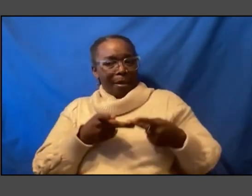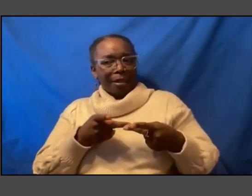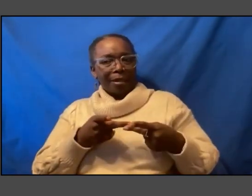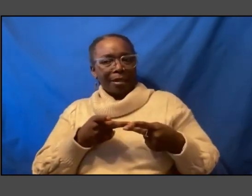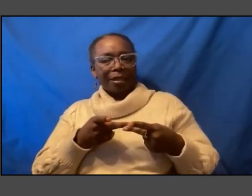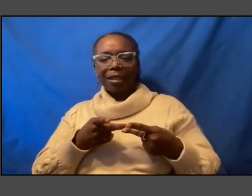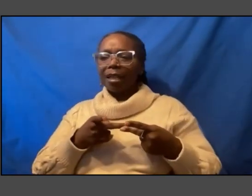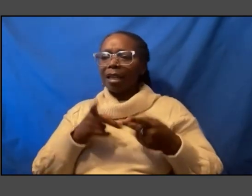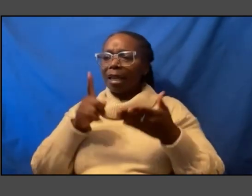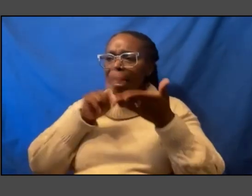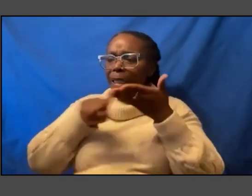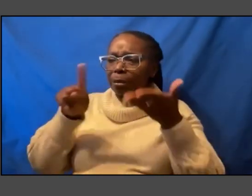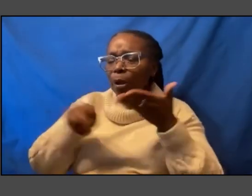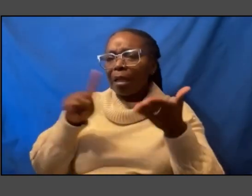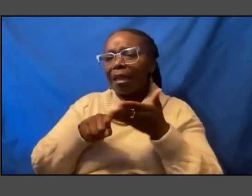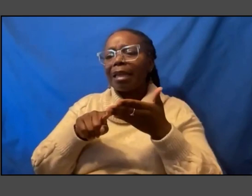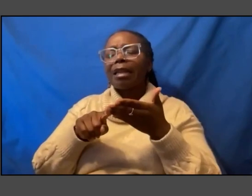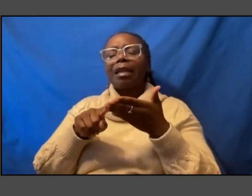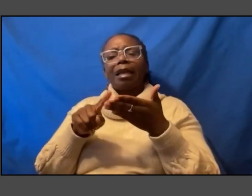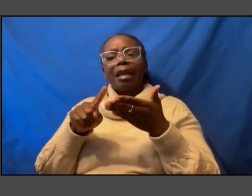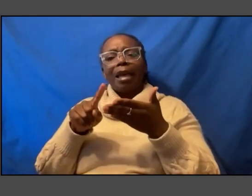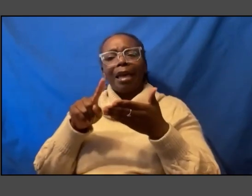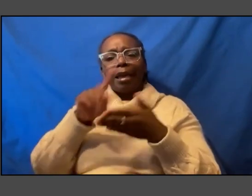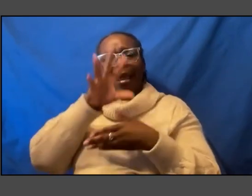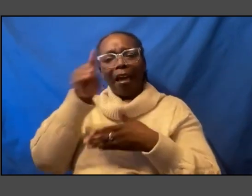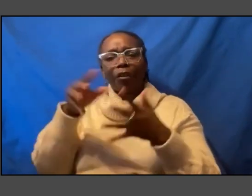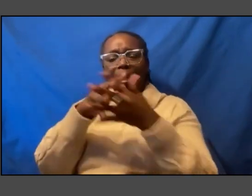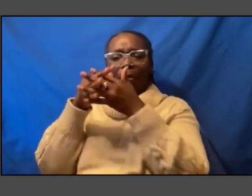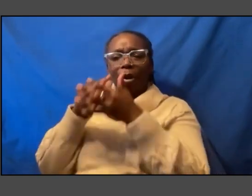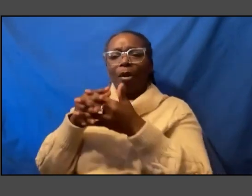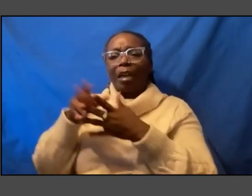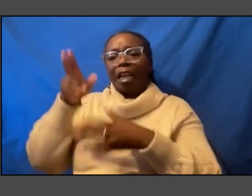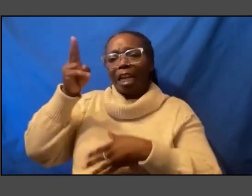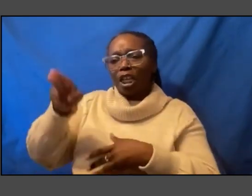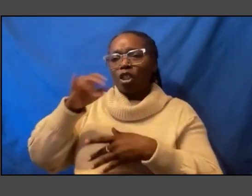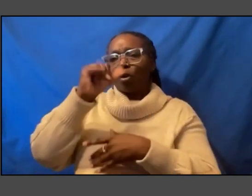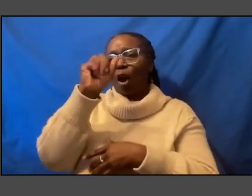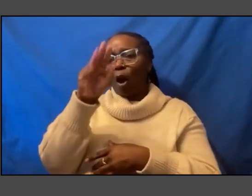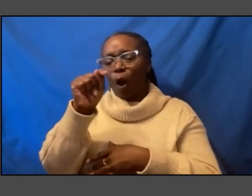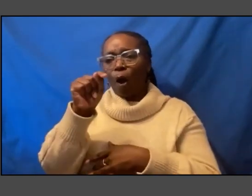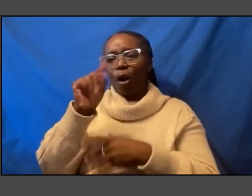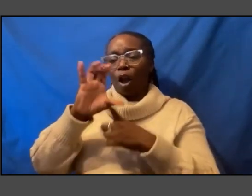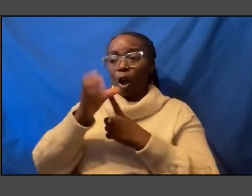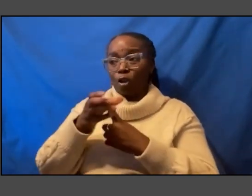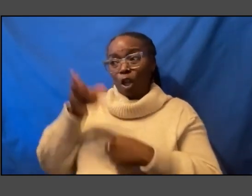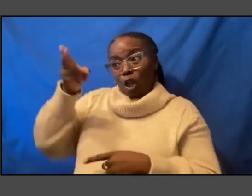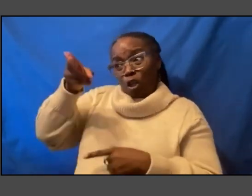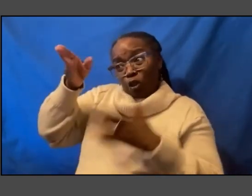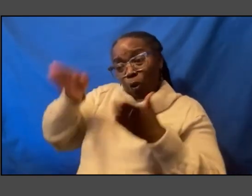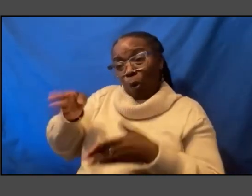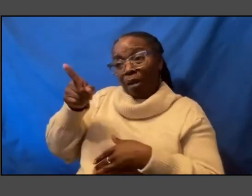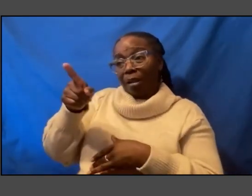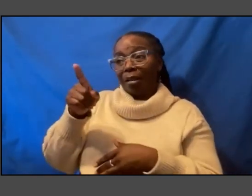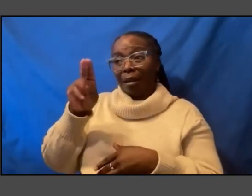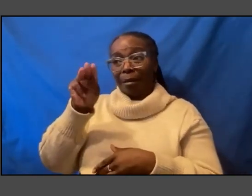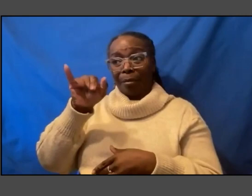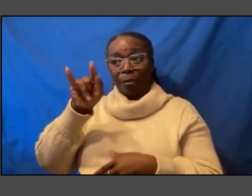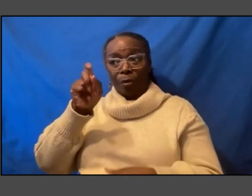American history art and culture and as a historian and at the Smithsonian you've uh done you know indelible work